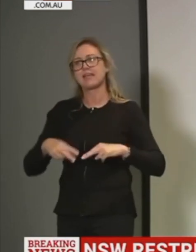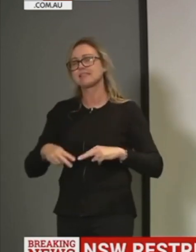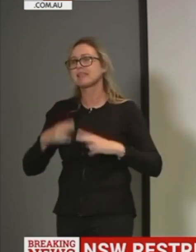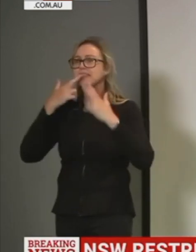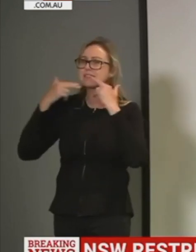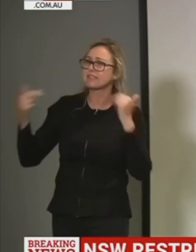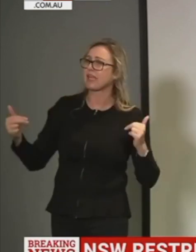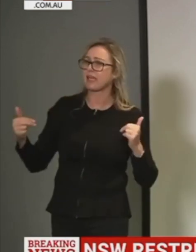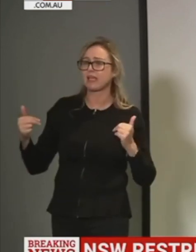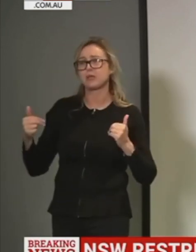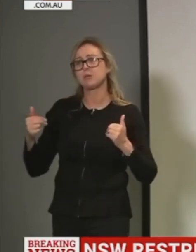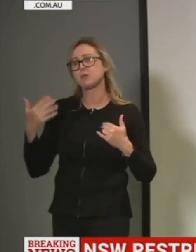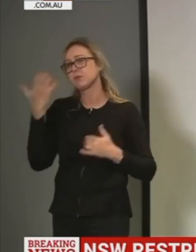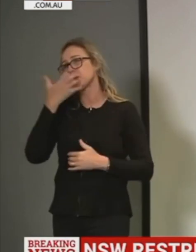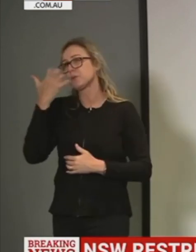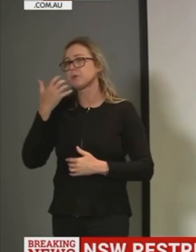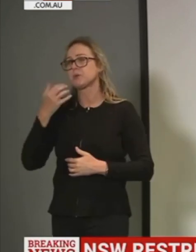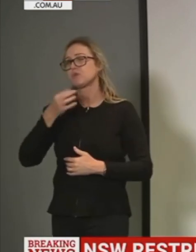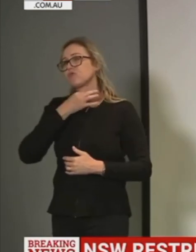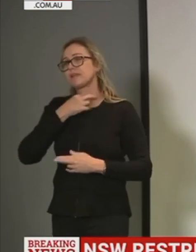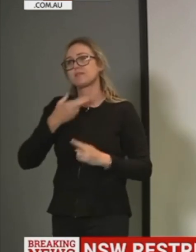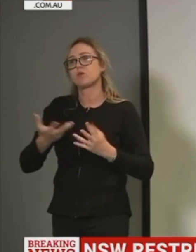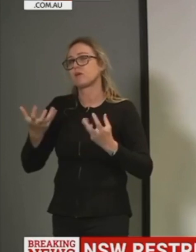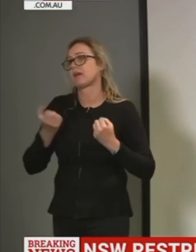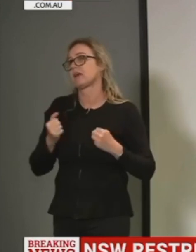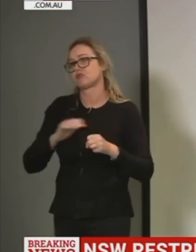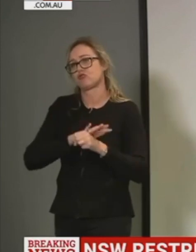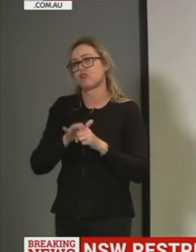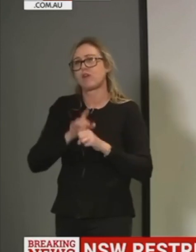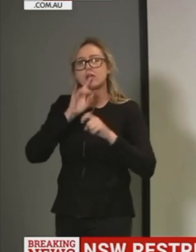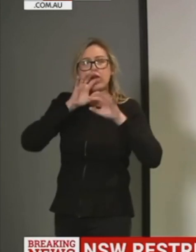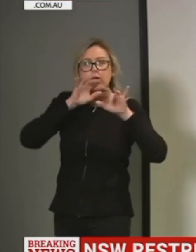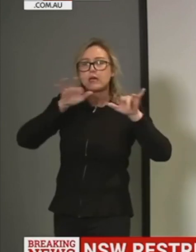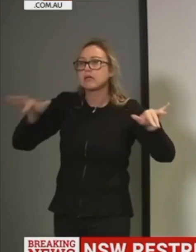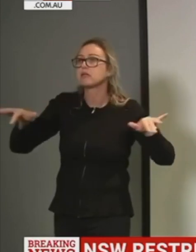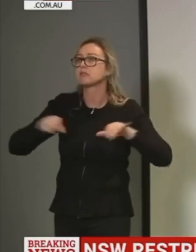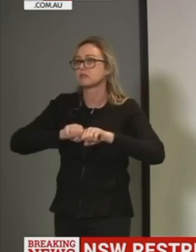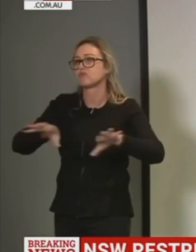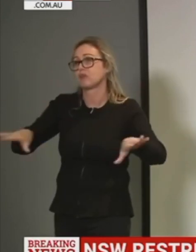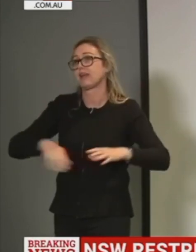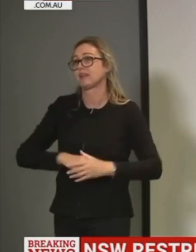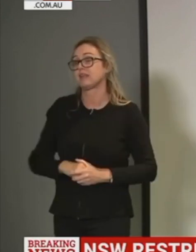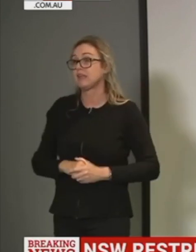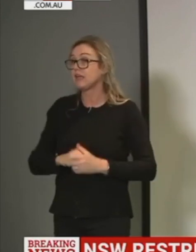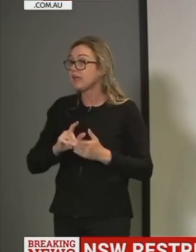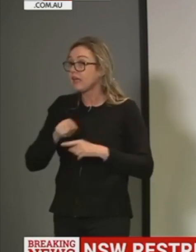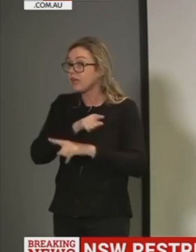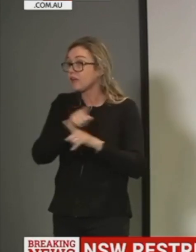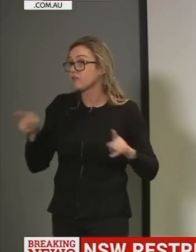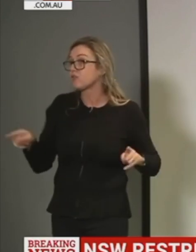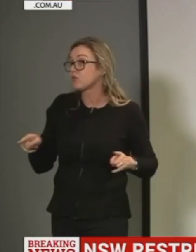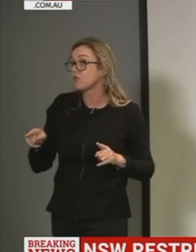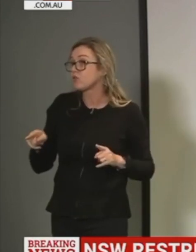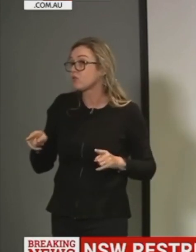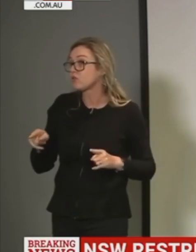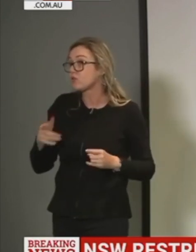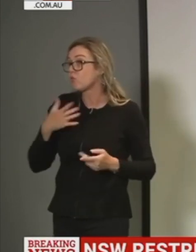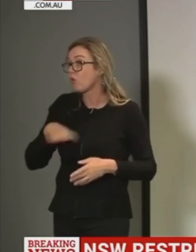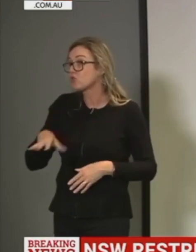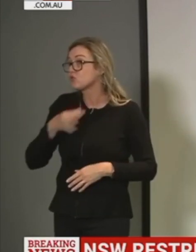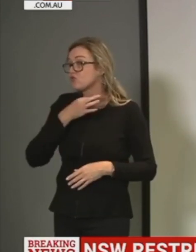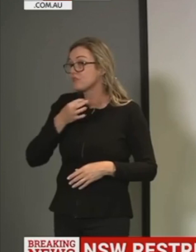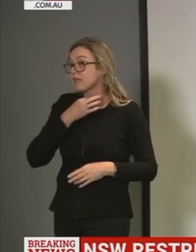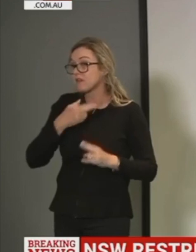But if you actually choose to ignore the rules and you put your fellow visitors, fellow attendees at the wedding at risk,